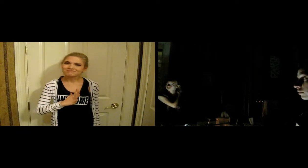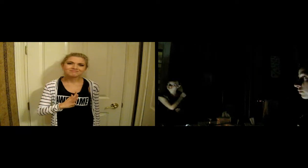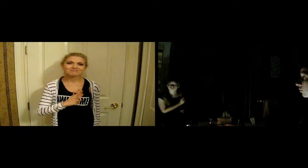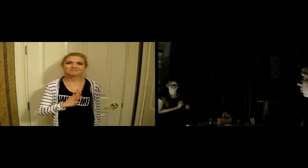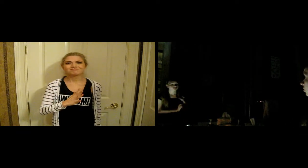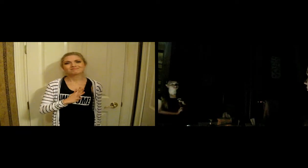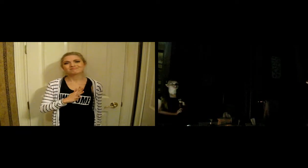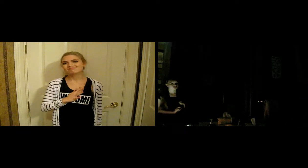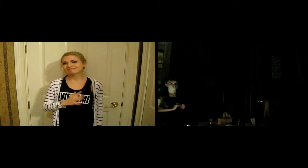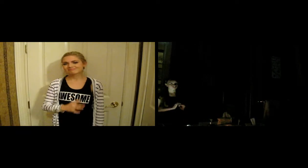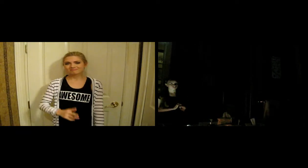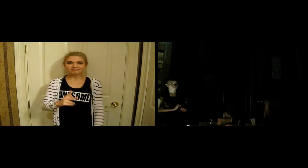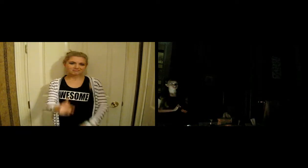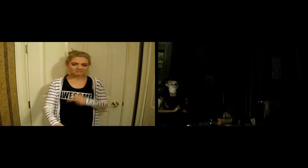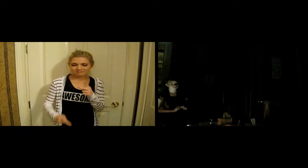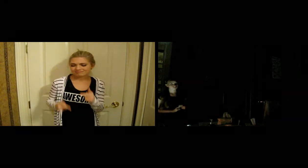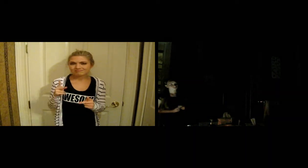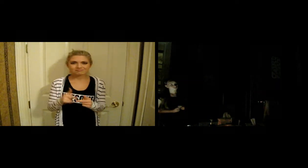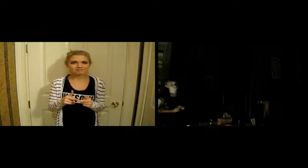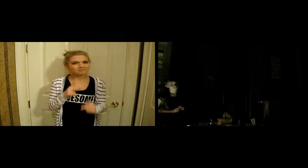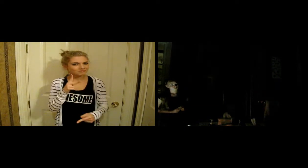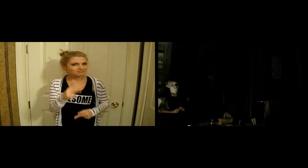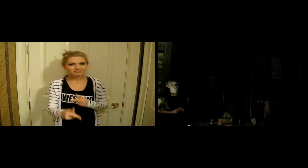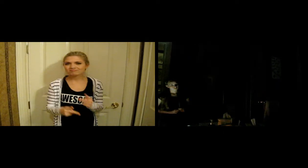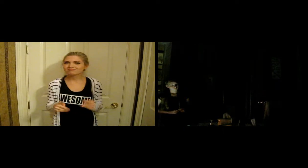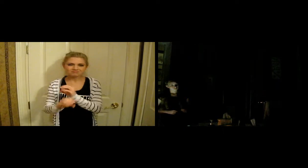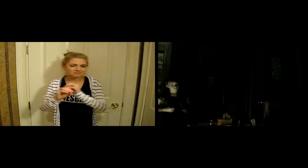Are you happy with yourself?